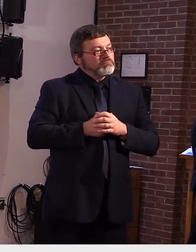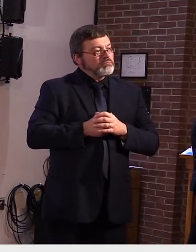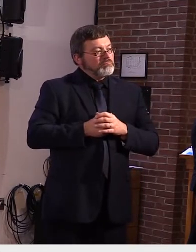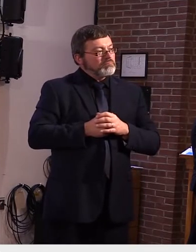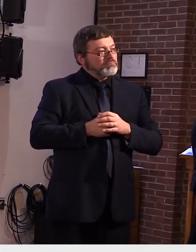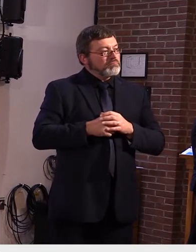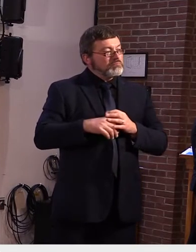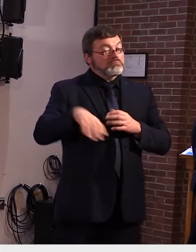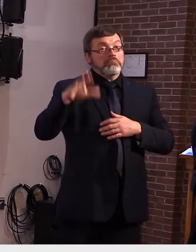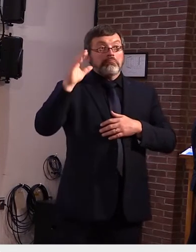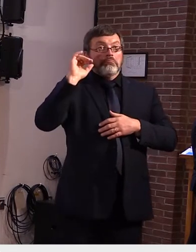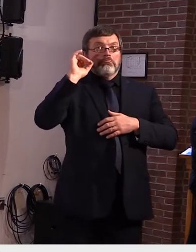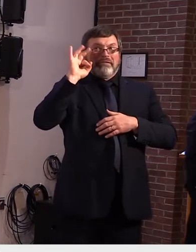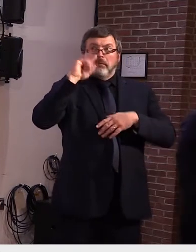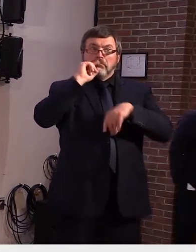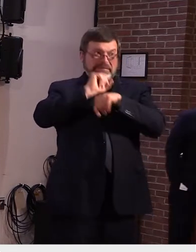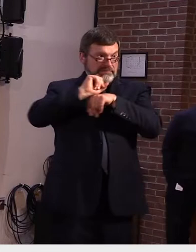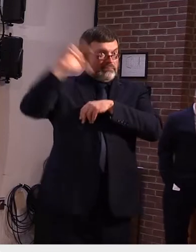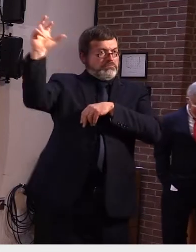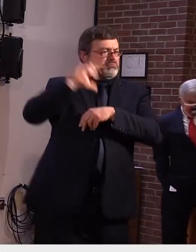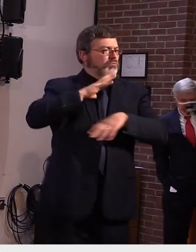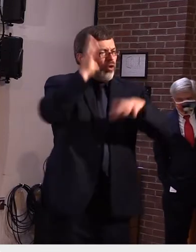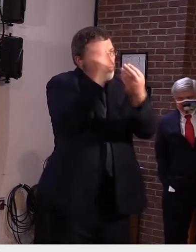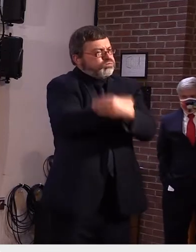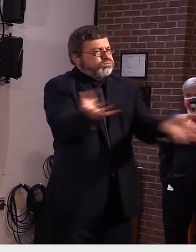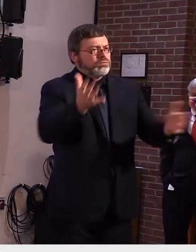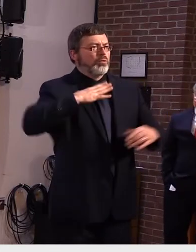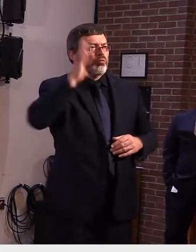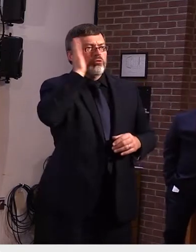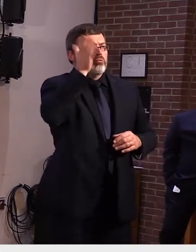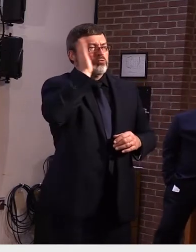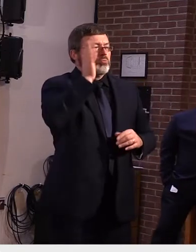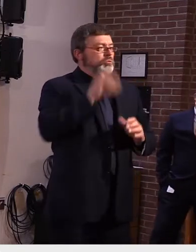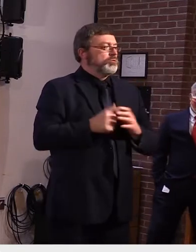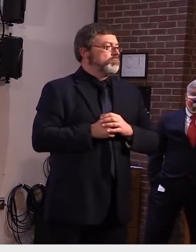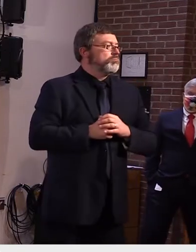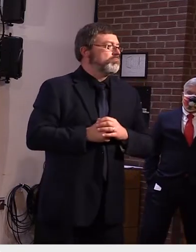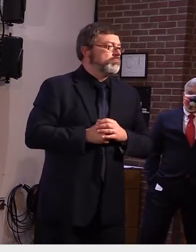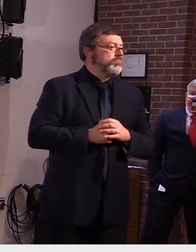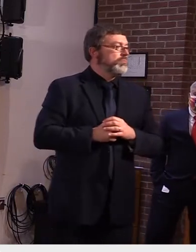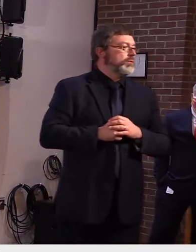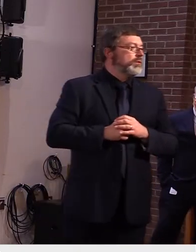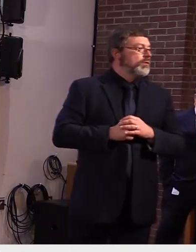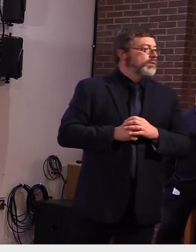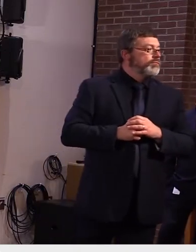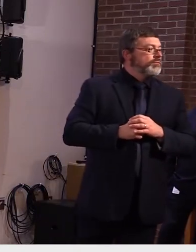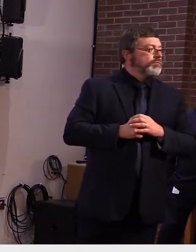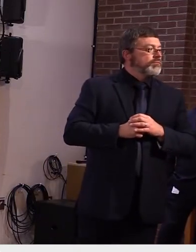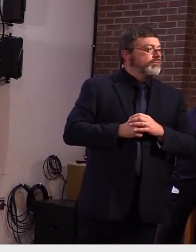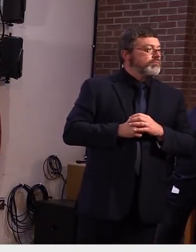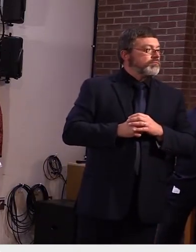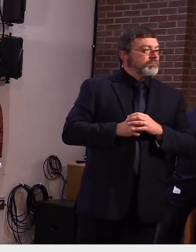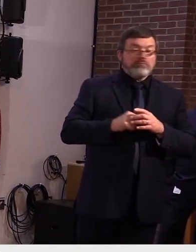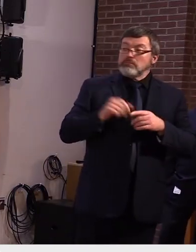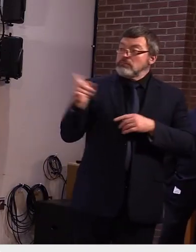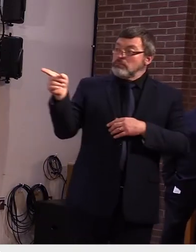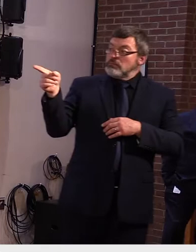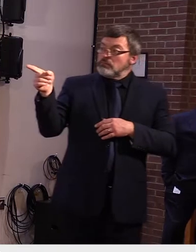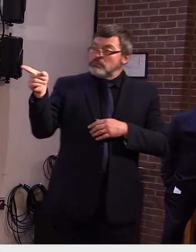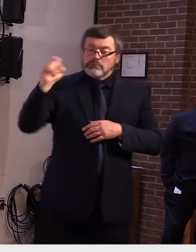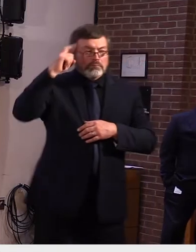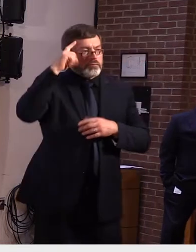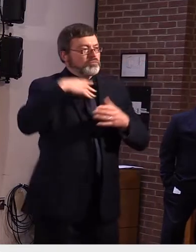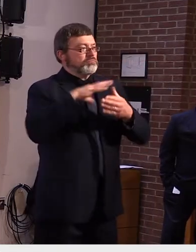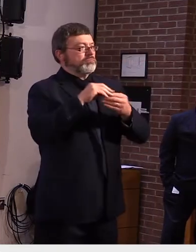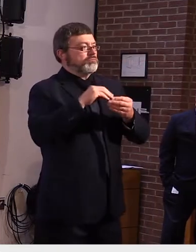thank you very much and joe will be reaching out as well to the national gun risk association